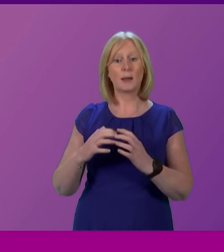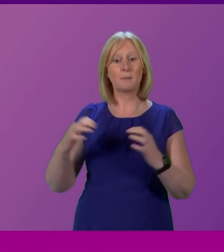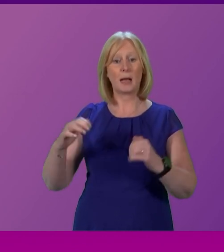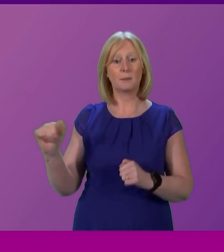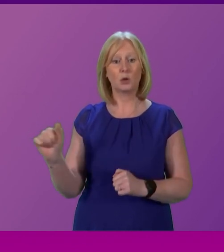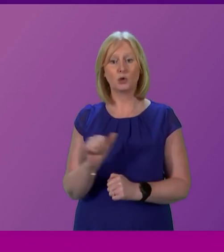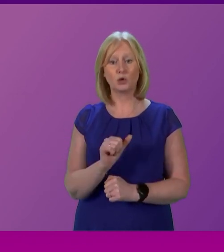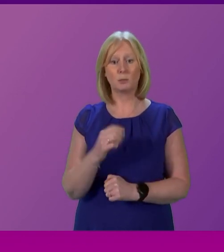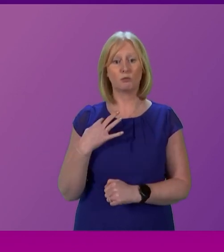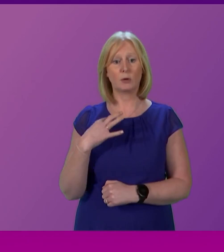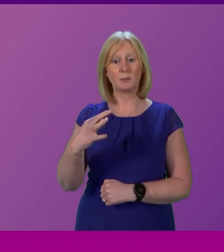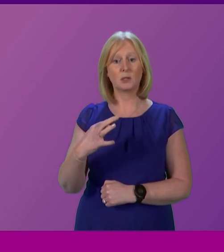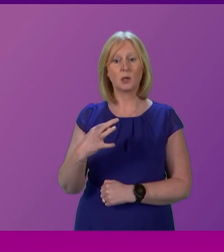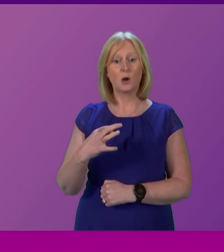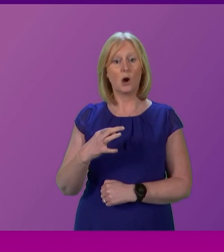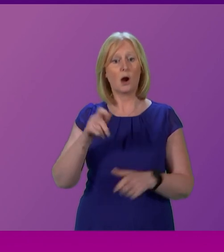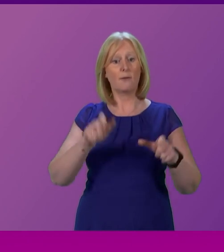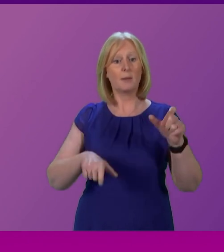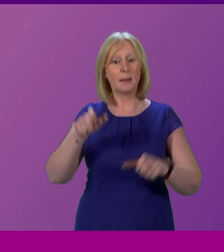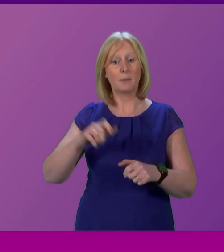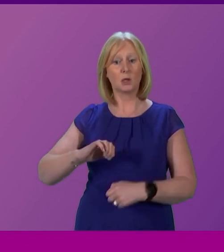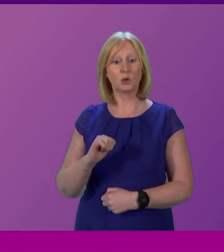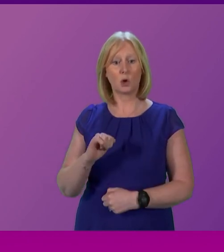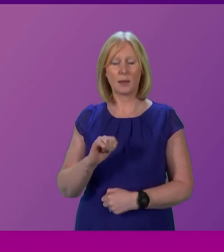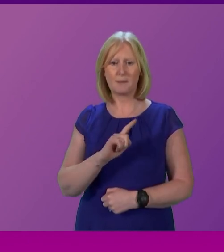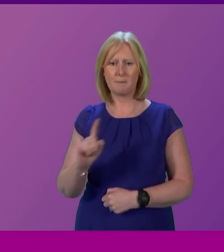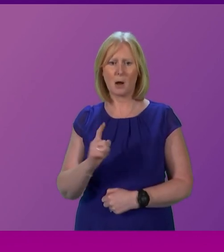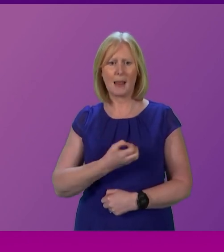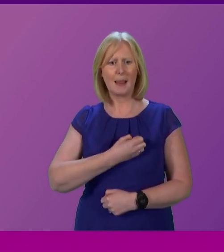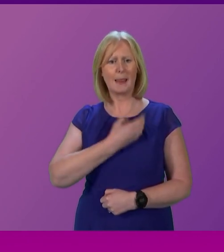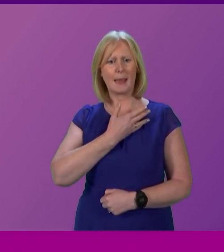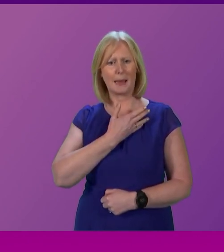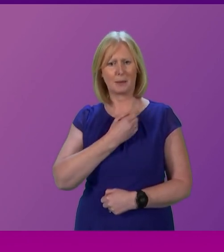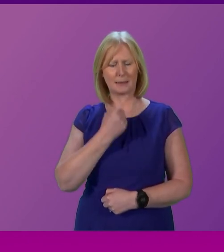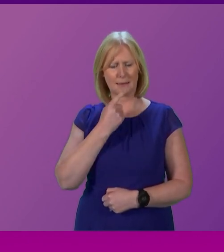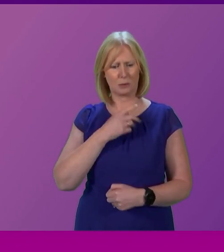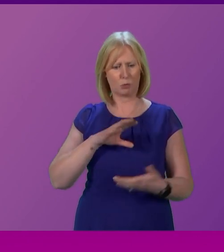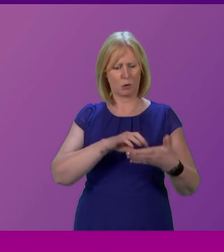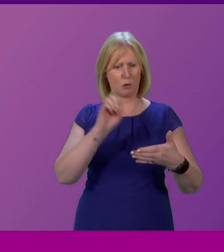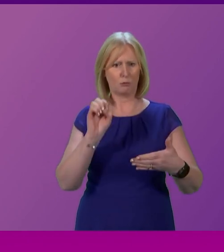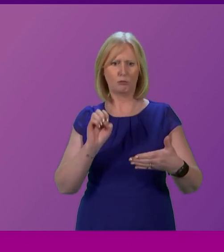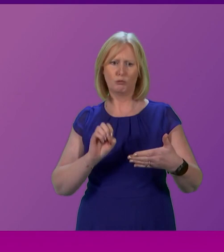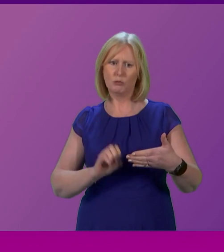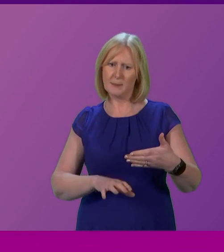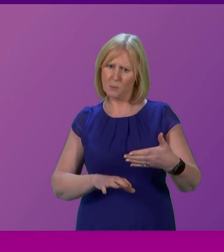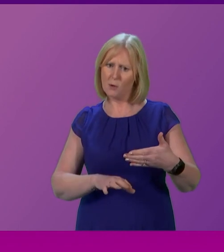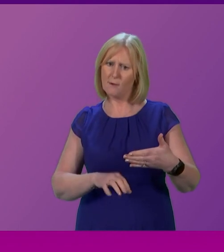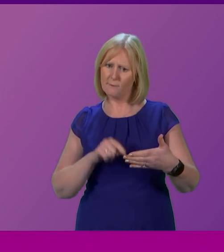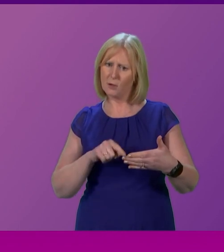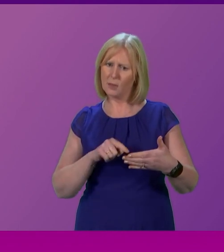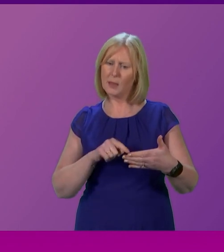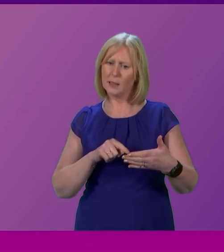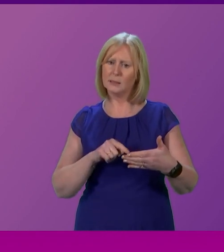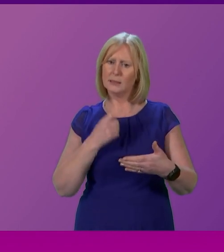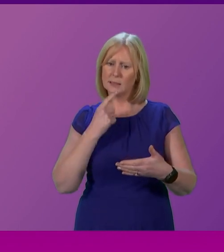will of the people of Scotland. And yet Labour's amendment today seeks to remove the section in the government motion that